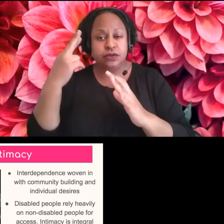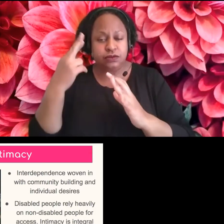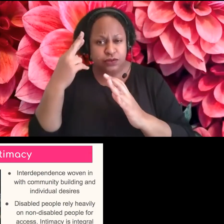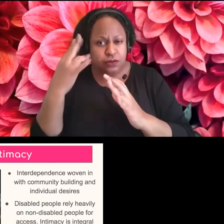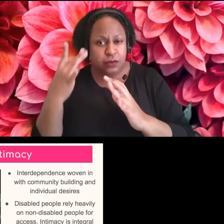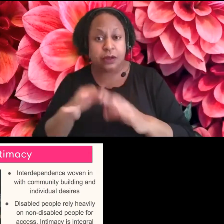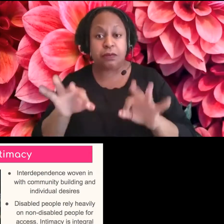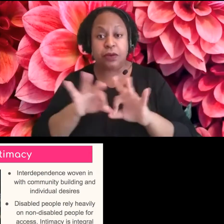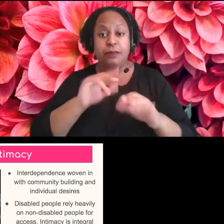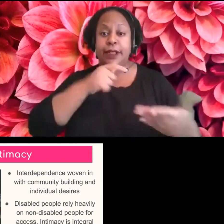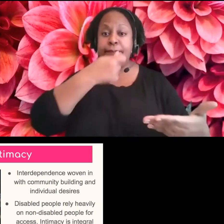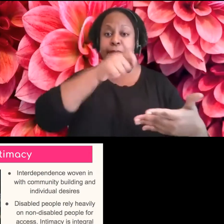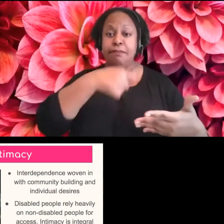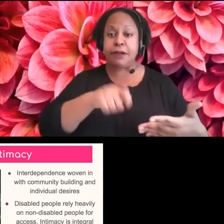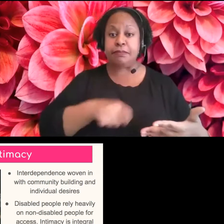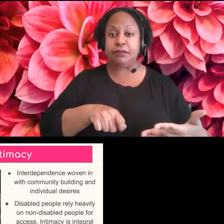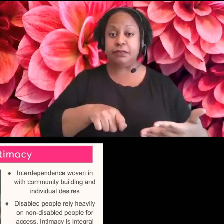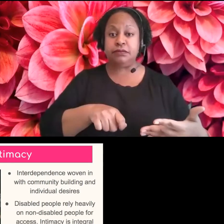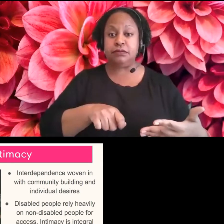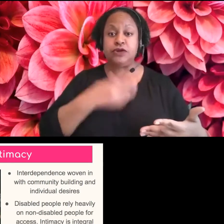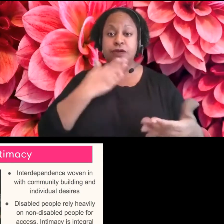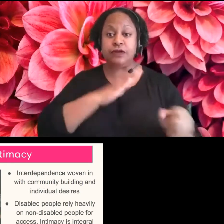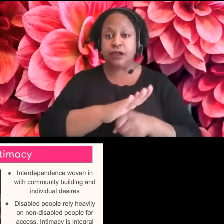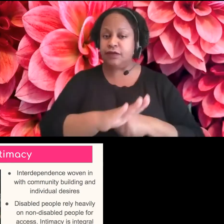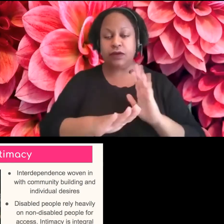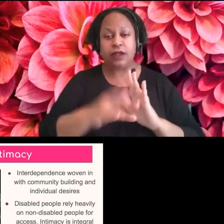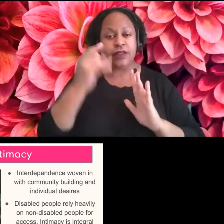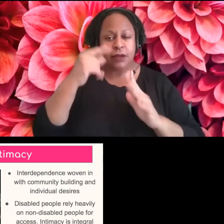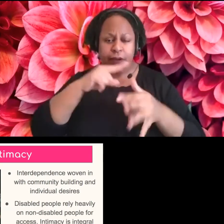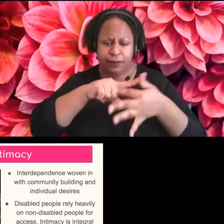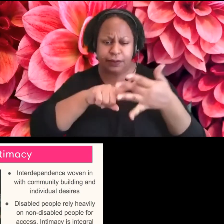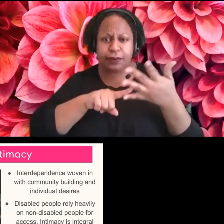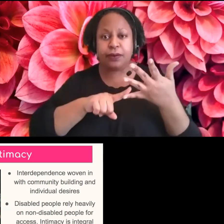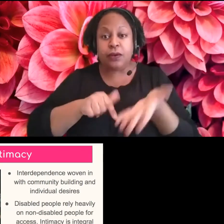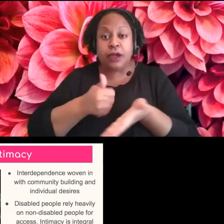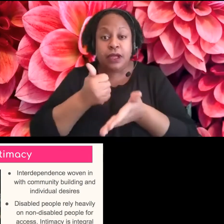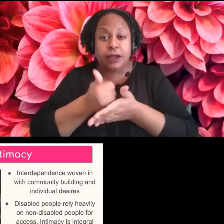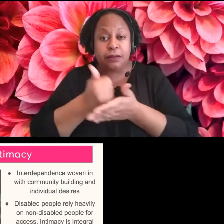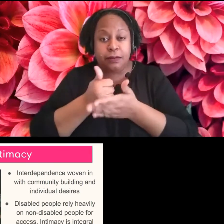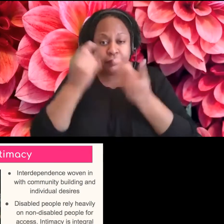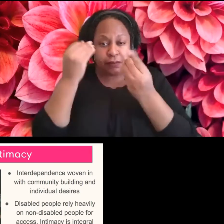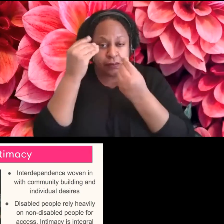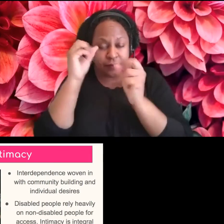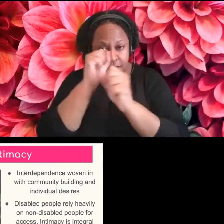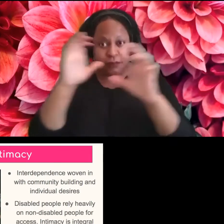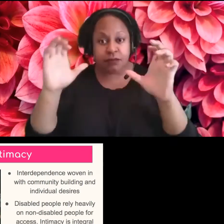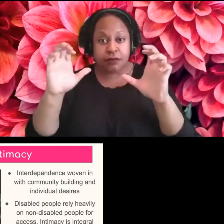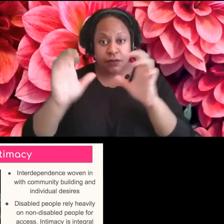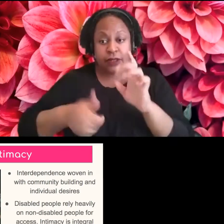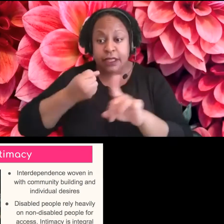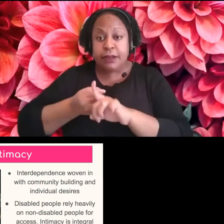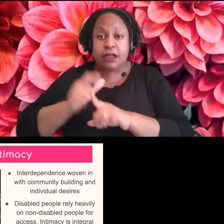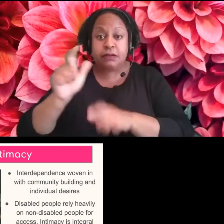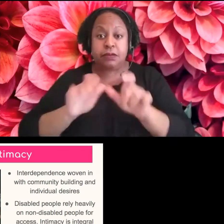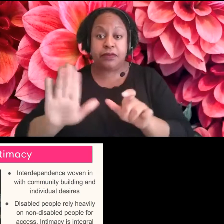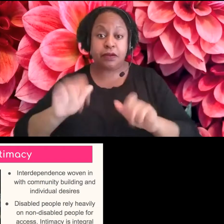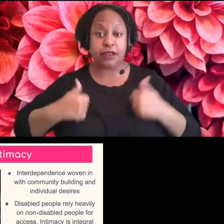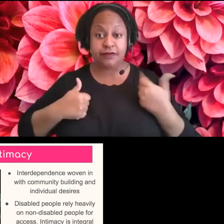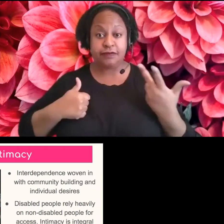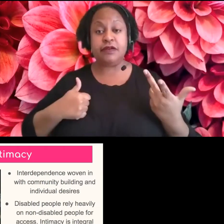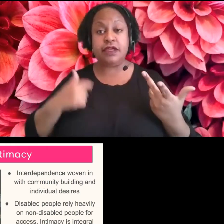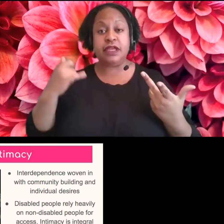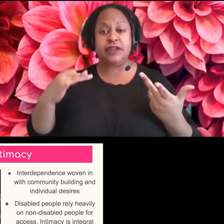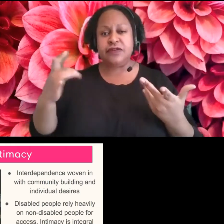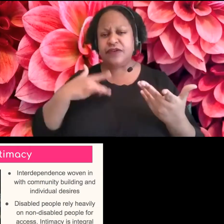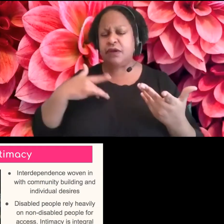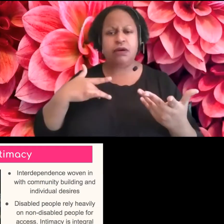because of the impact you are having on other people's lives. It puts you in the mind of understanding that if you're feeling, for example, it's hard to